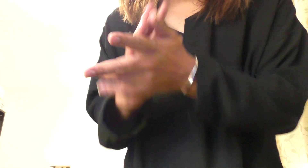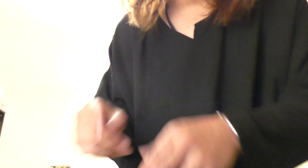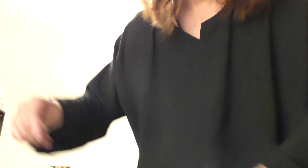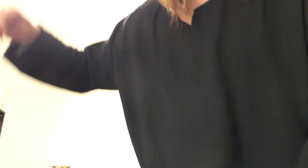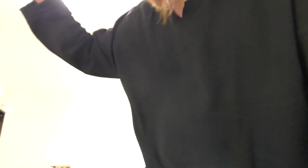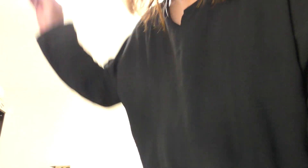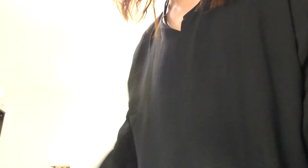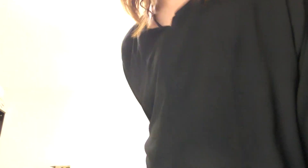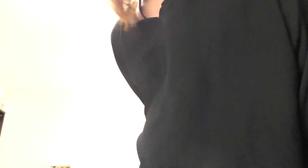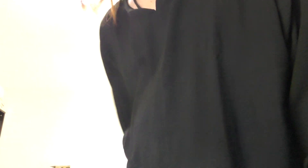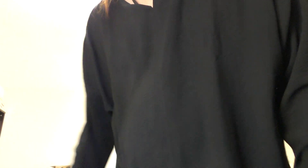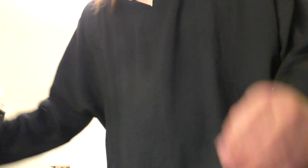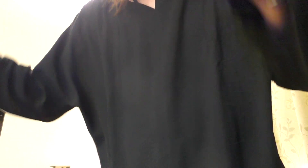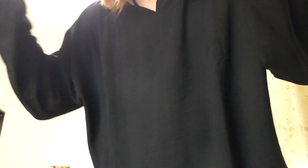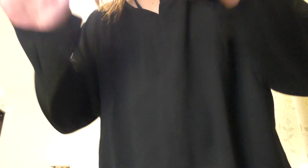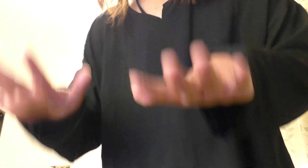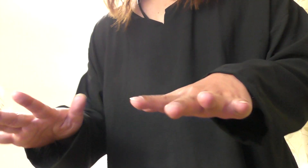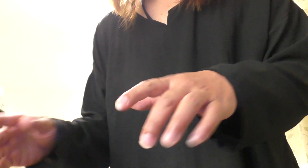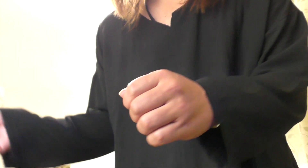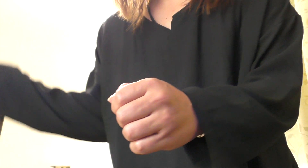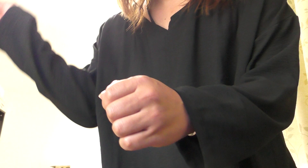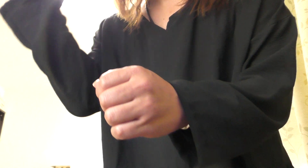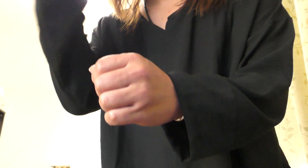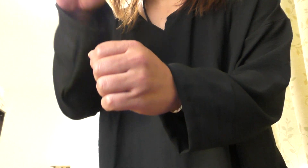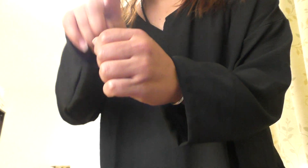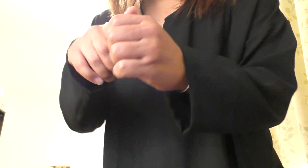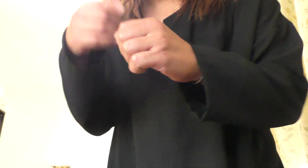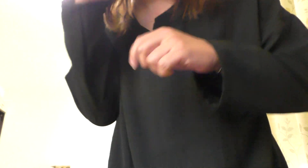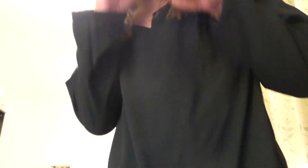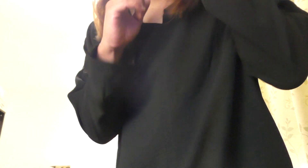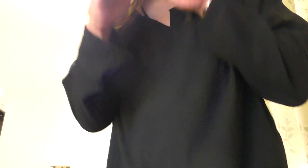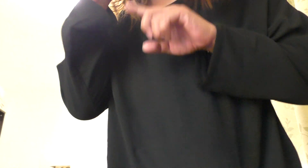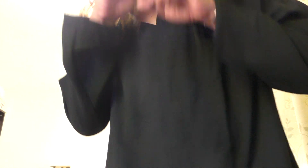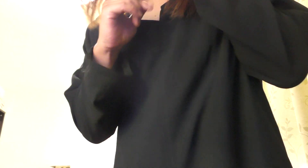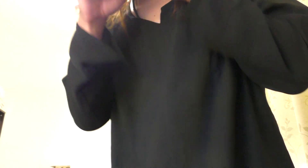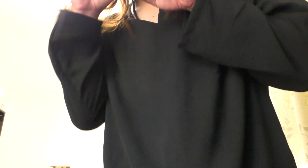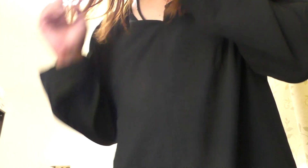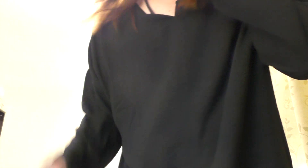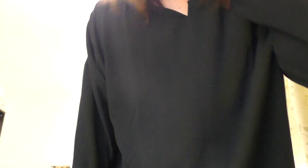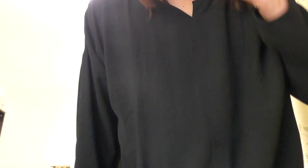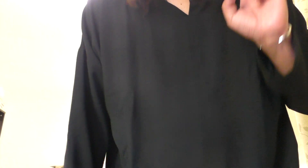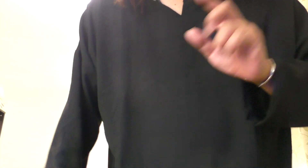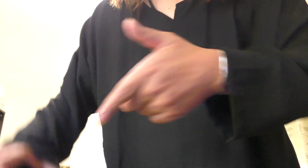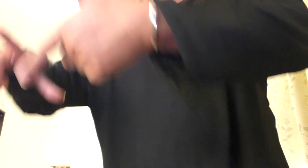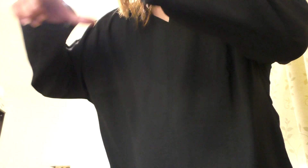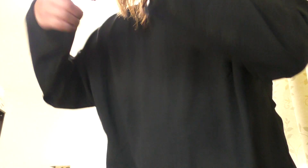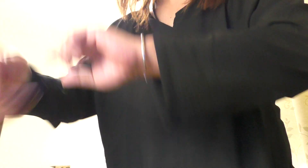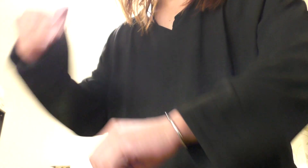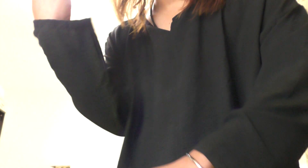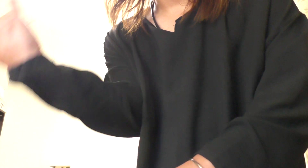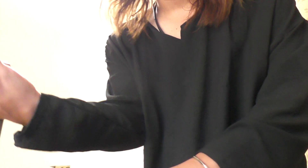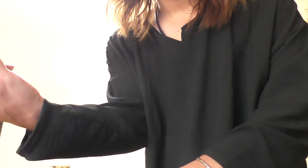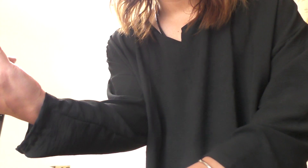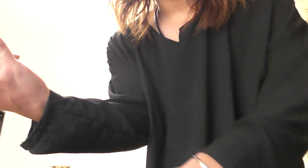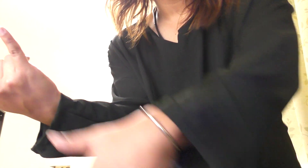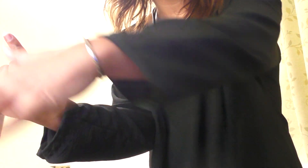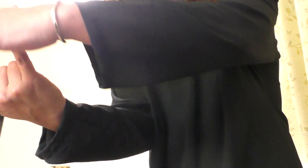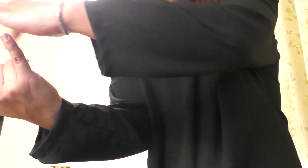gave it away This year, deceiving from tears I gave it to someone